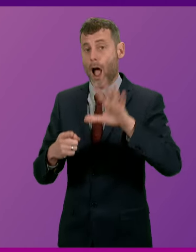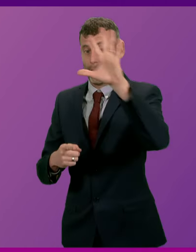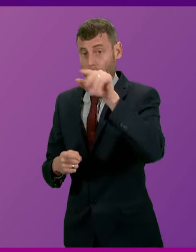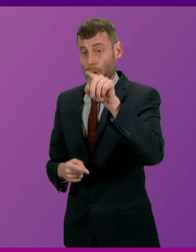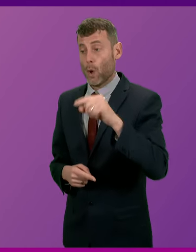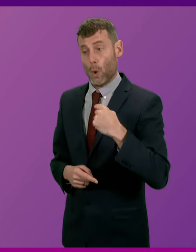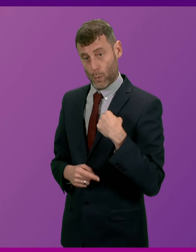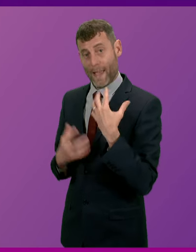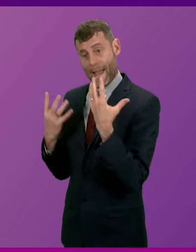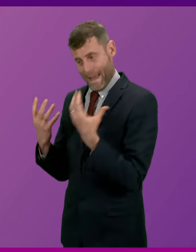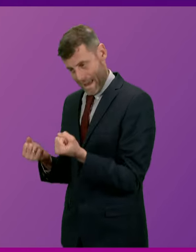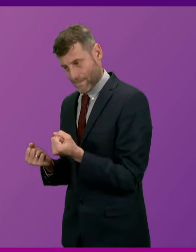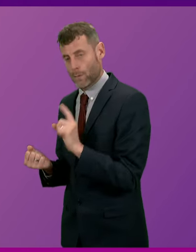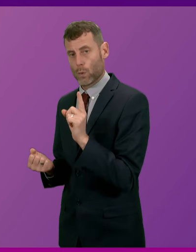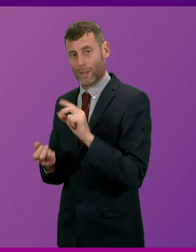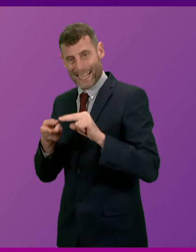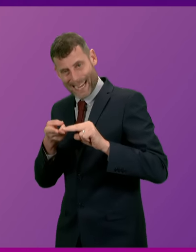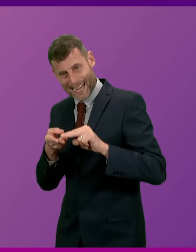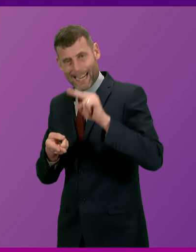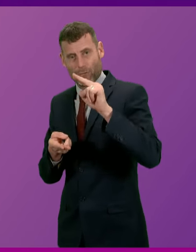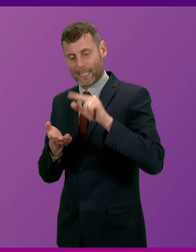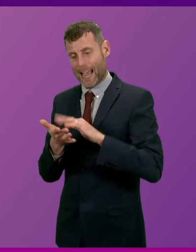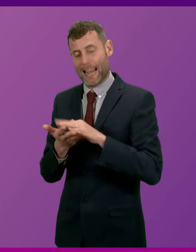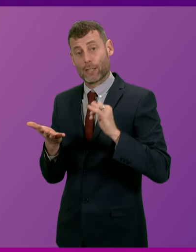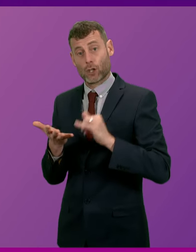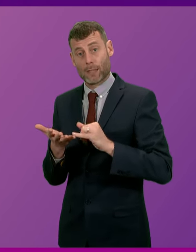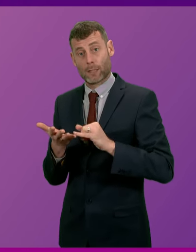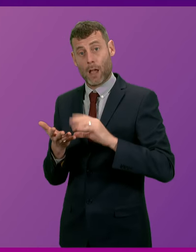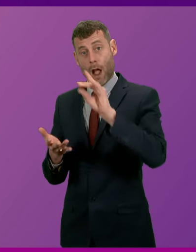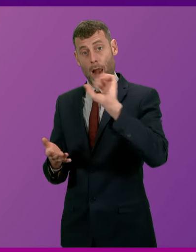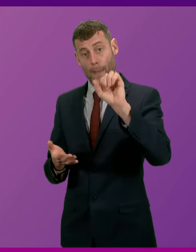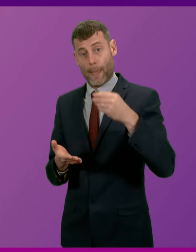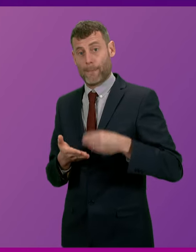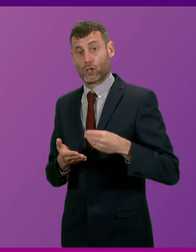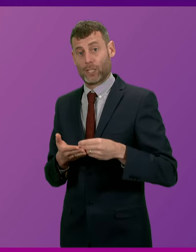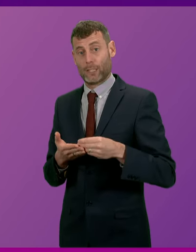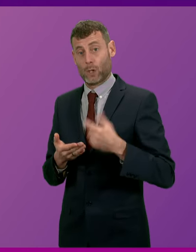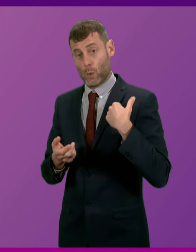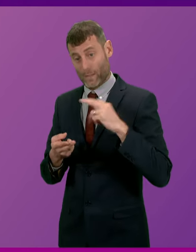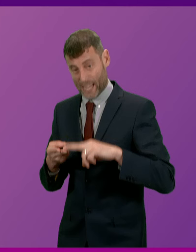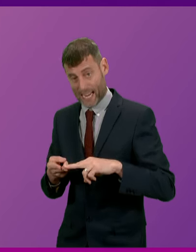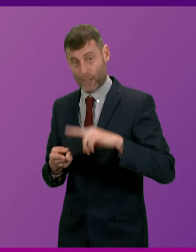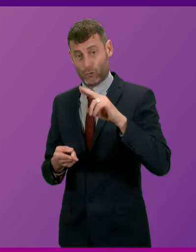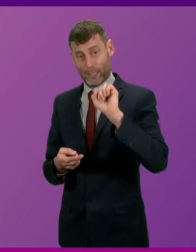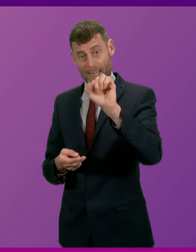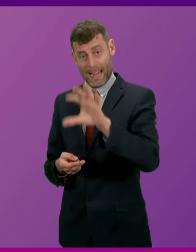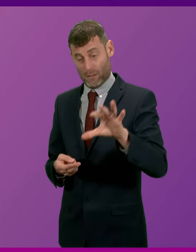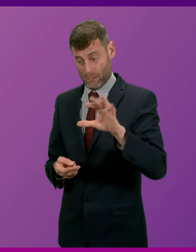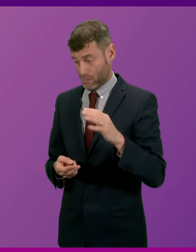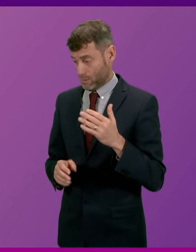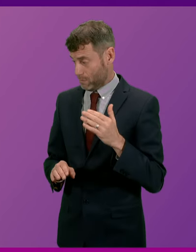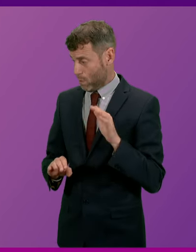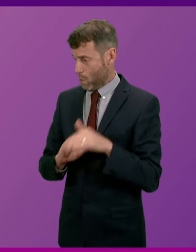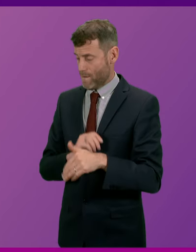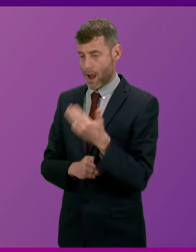of course, we have provided an increase to NHS Highland's budget. We have provided an increase to the NHS, a record over £19